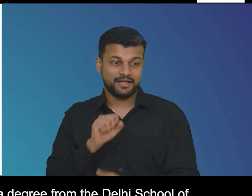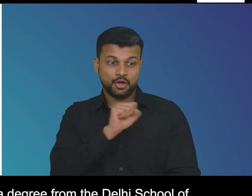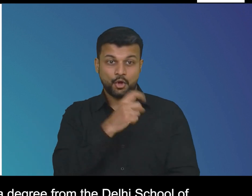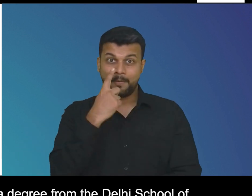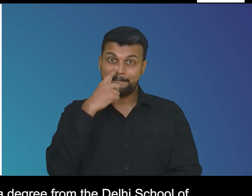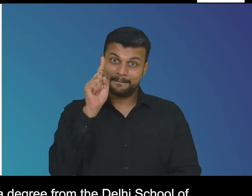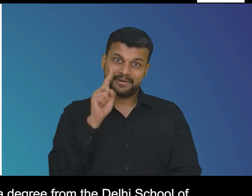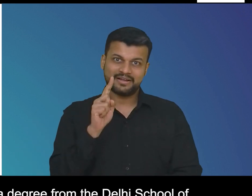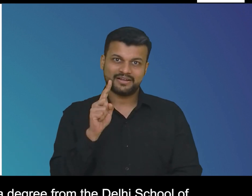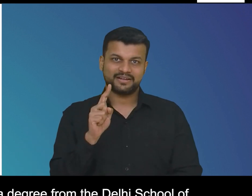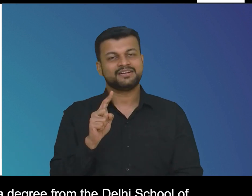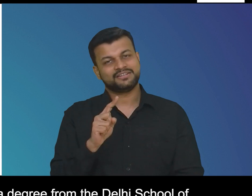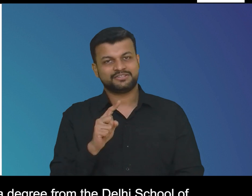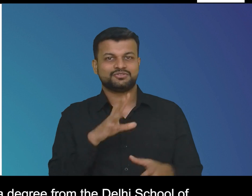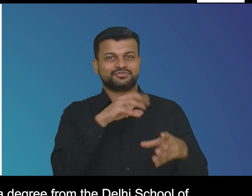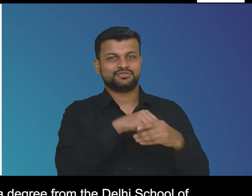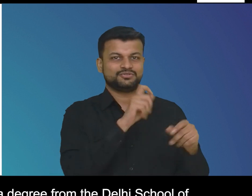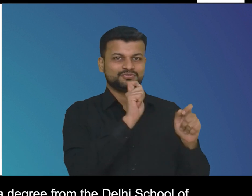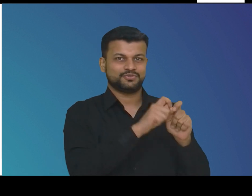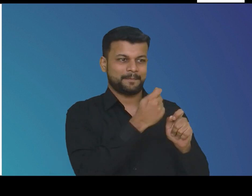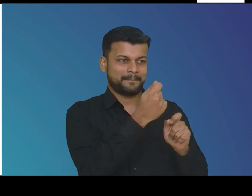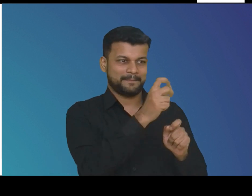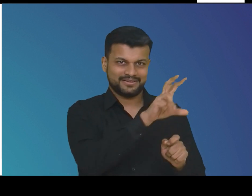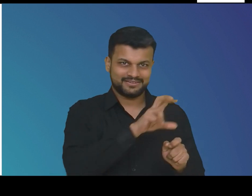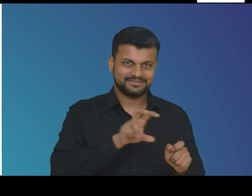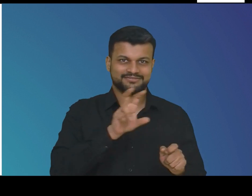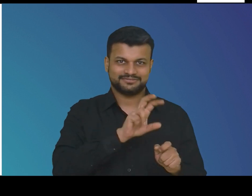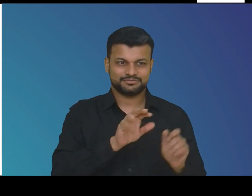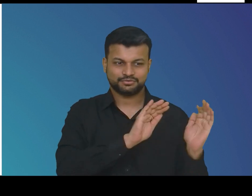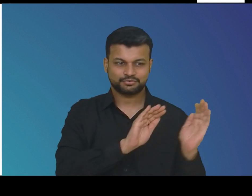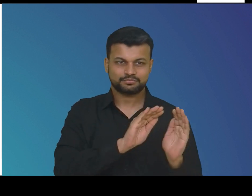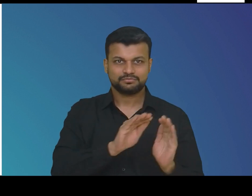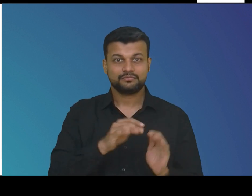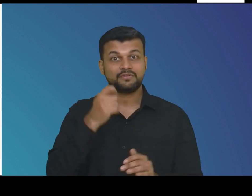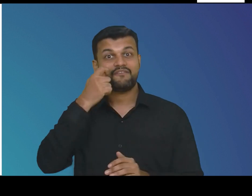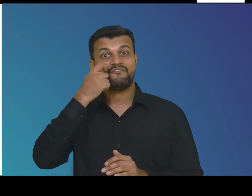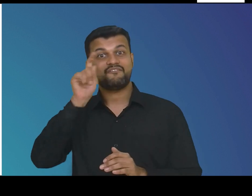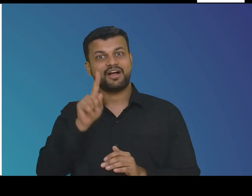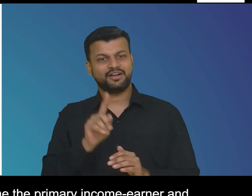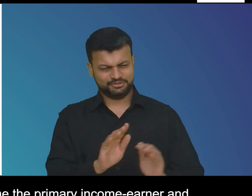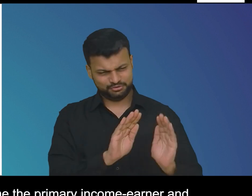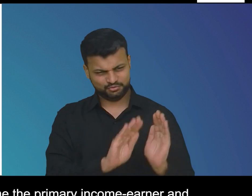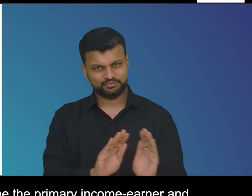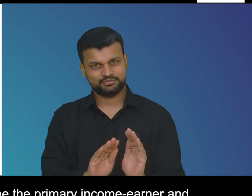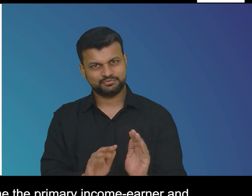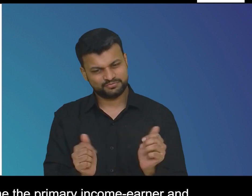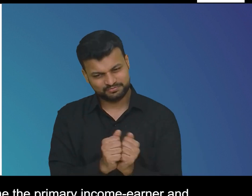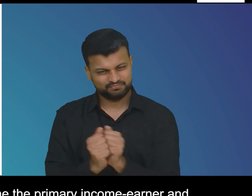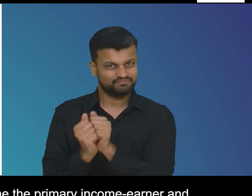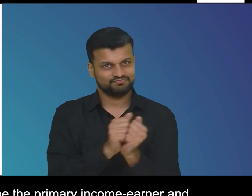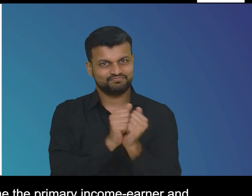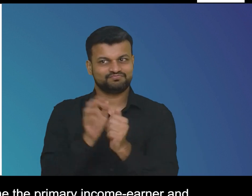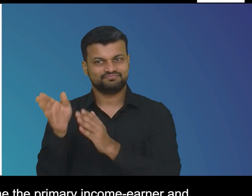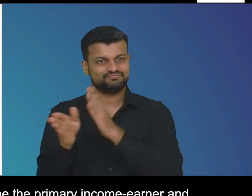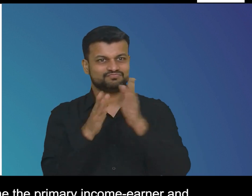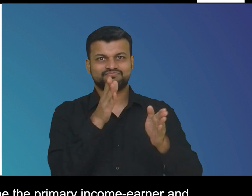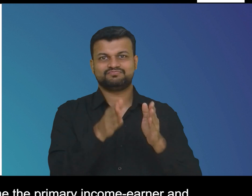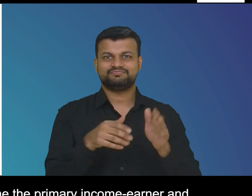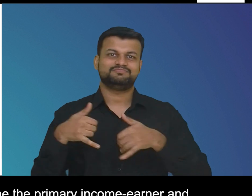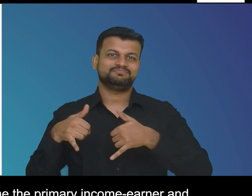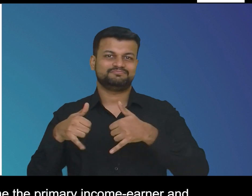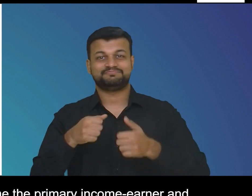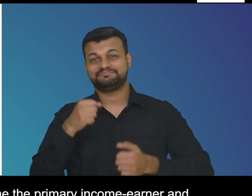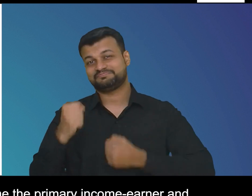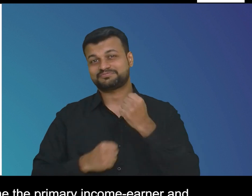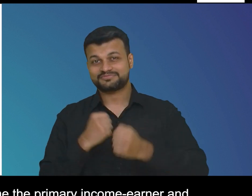after a degree from the delhi school of economics his parents dreams changed course too with his mother deciding to become the primary income